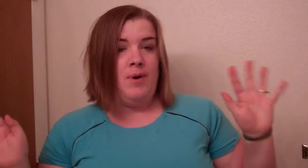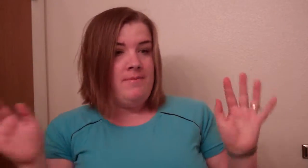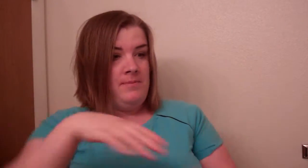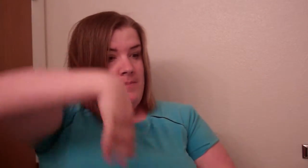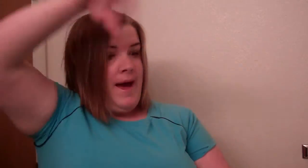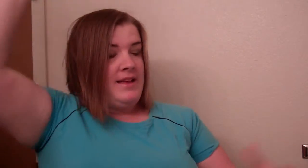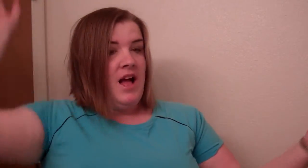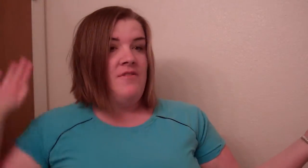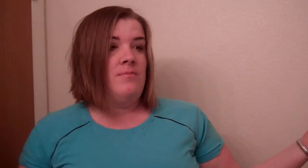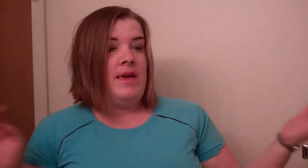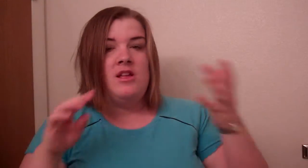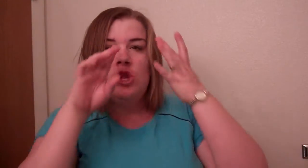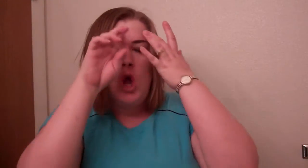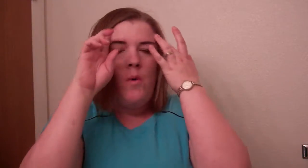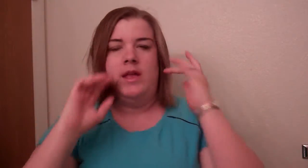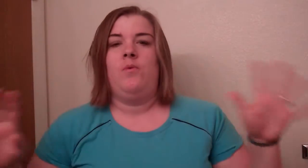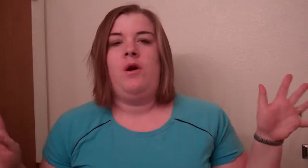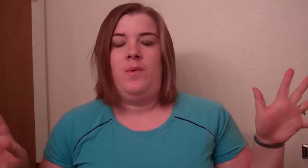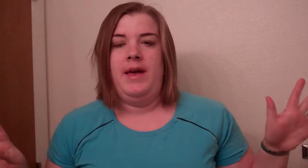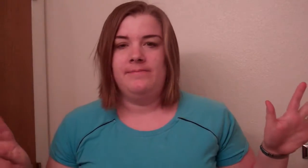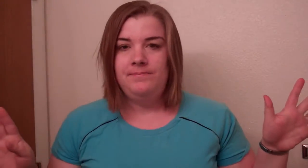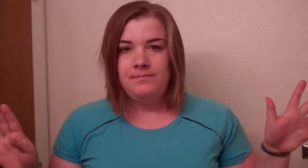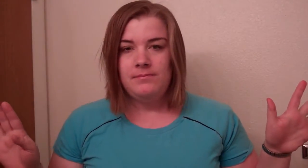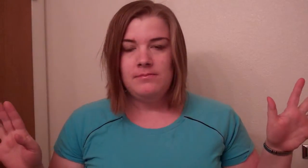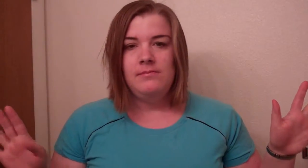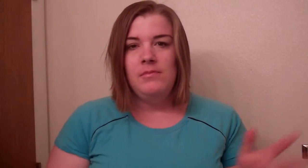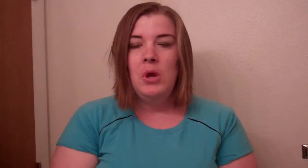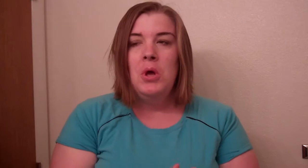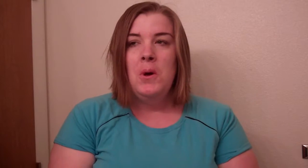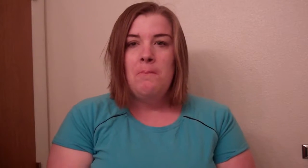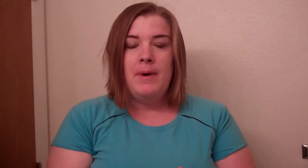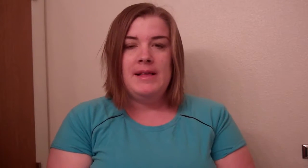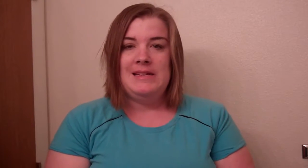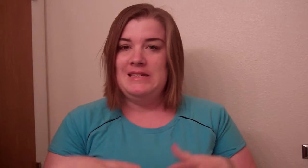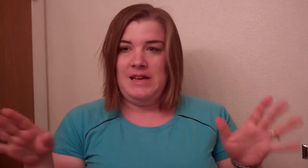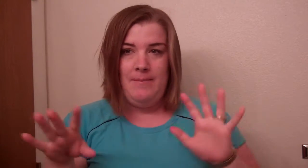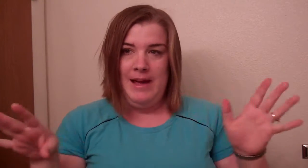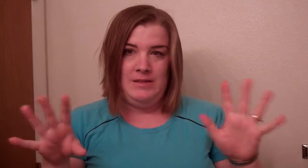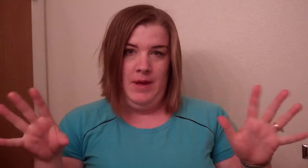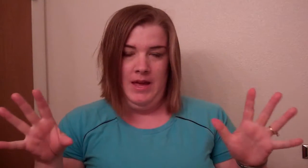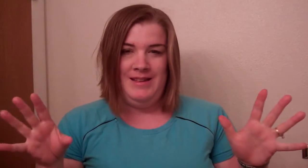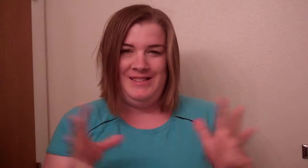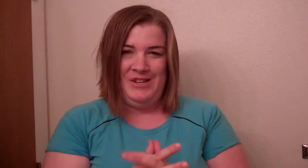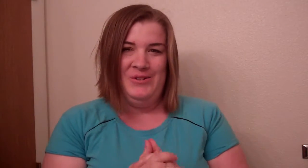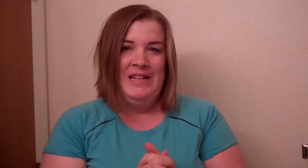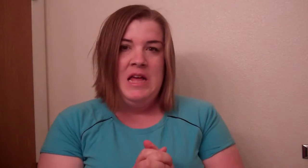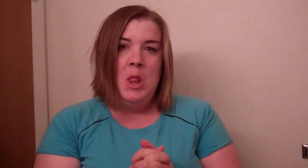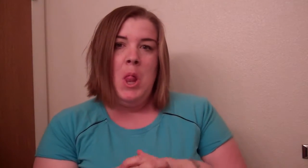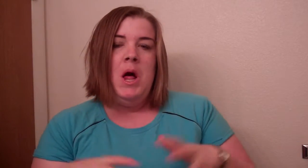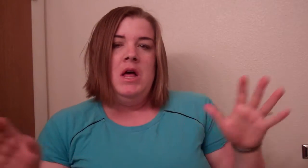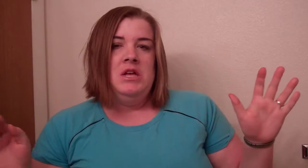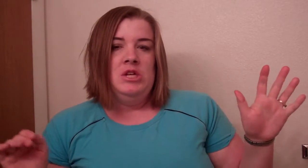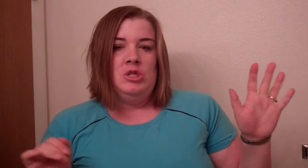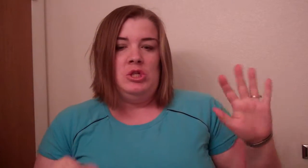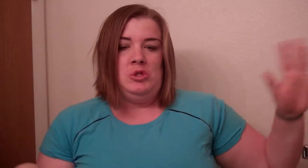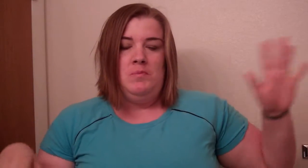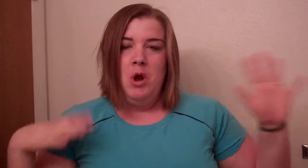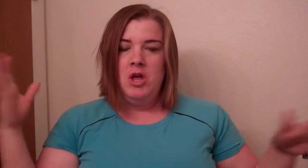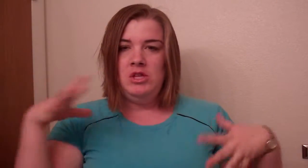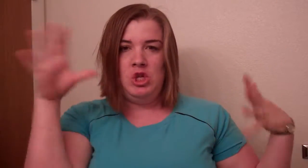probably batted off of me knowing it where it went but it didn't come back to me so so moral of the